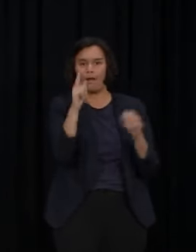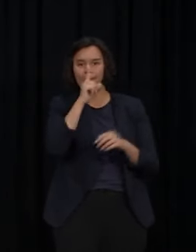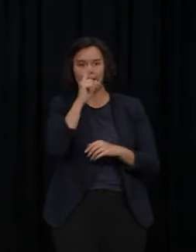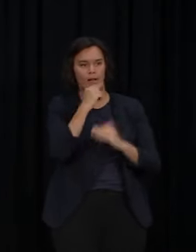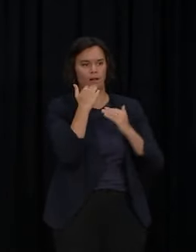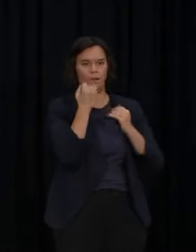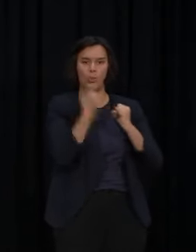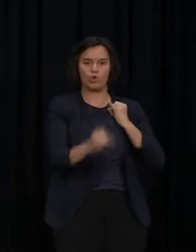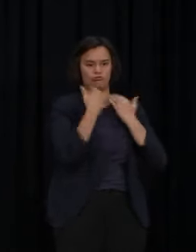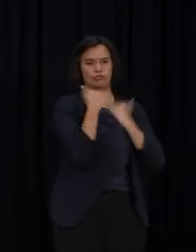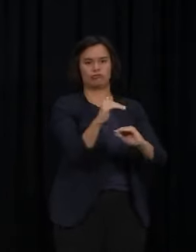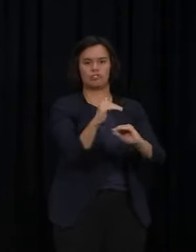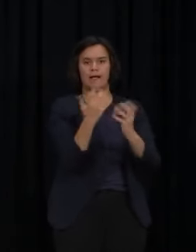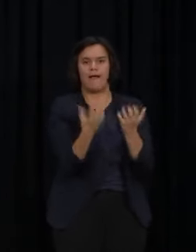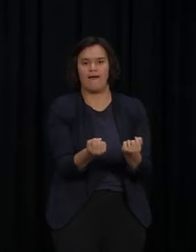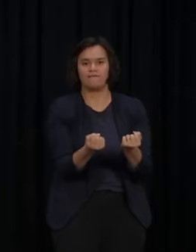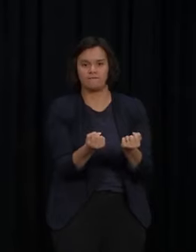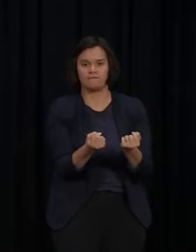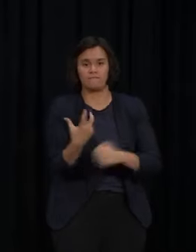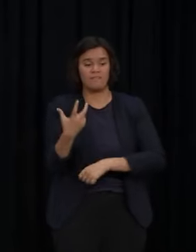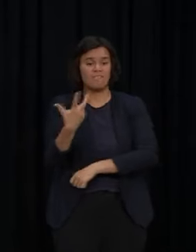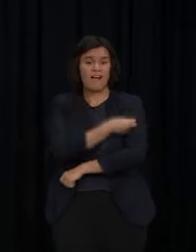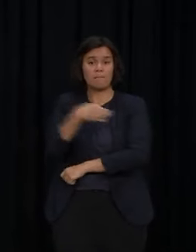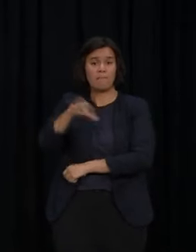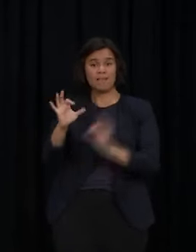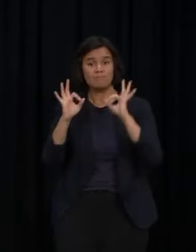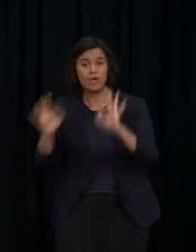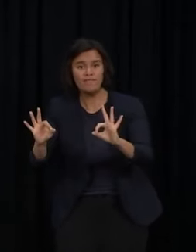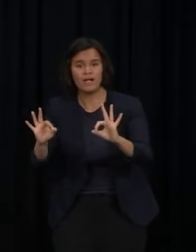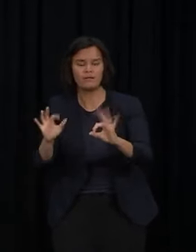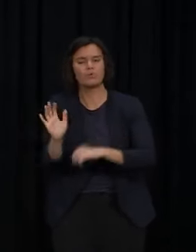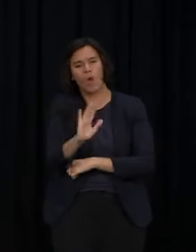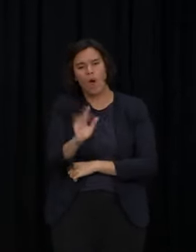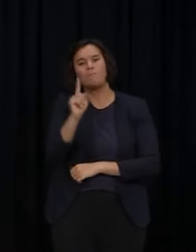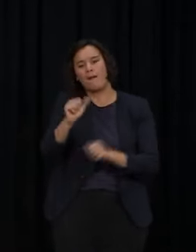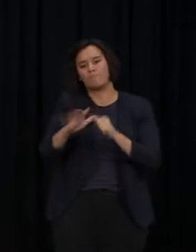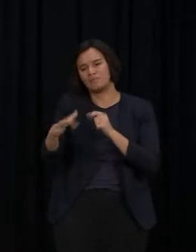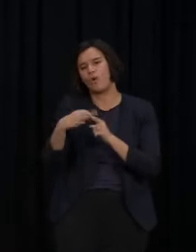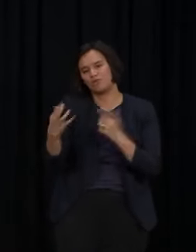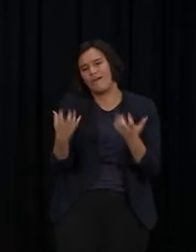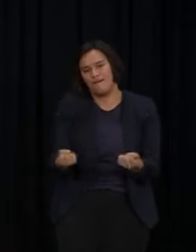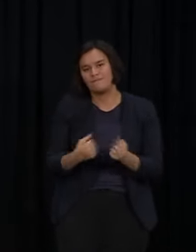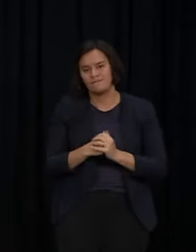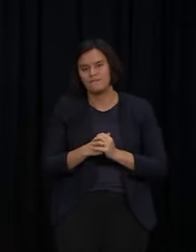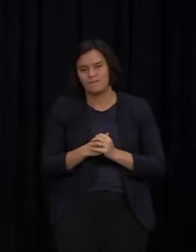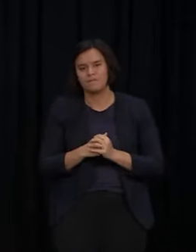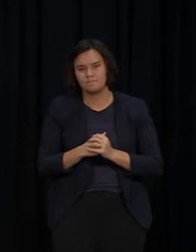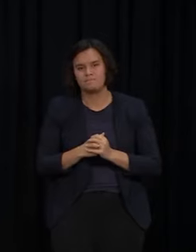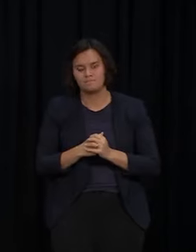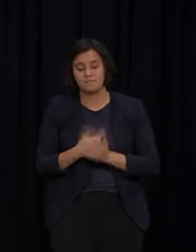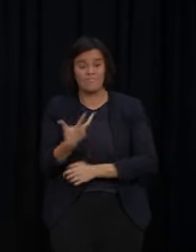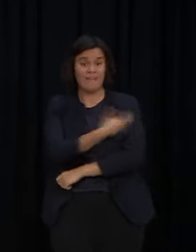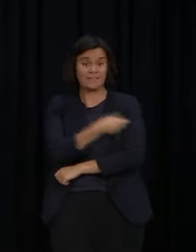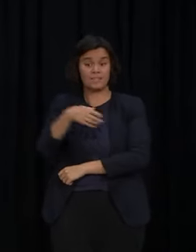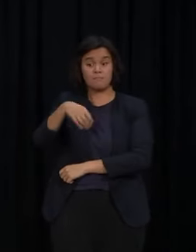always been the least bad option. But while they have been necessary, as I've always said, they've also been